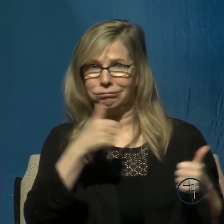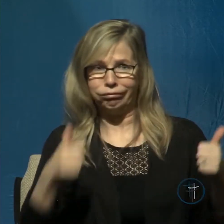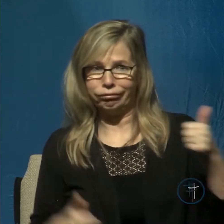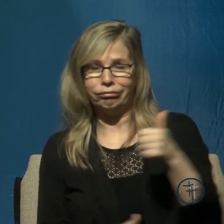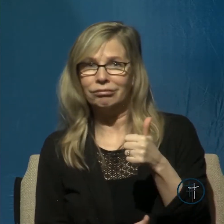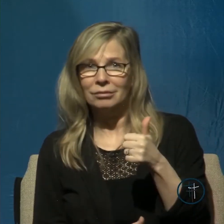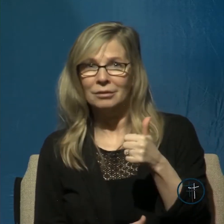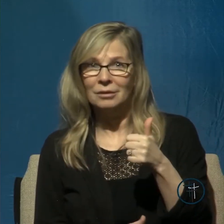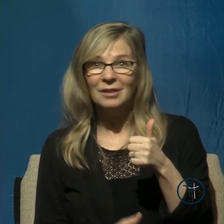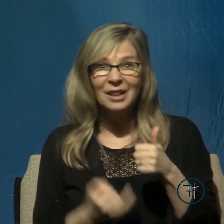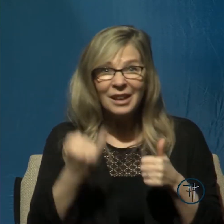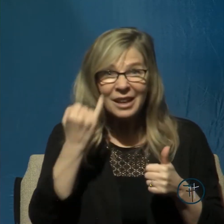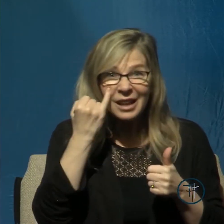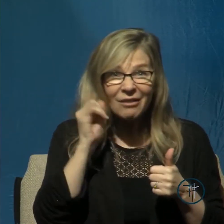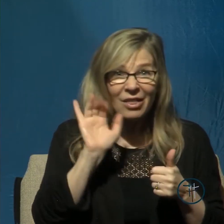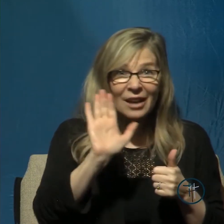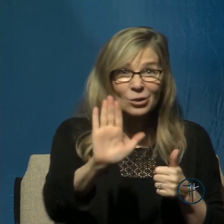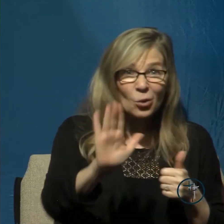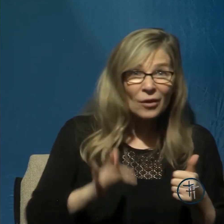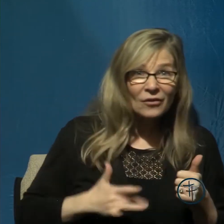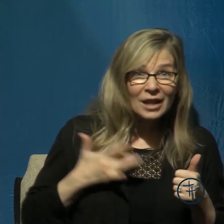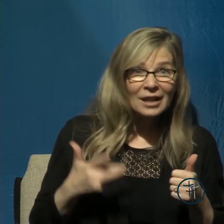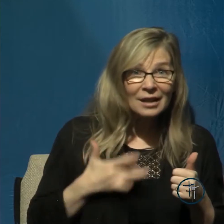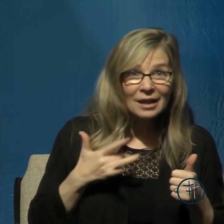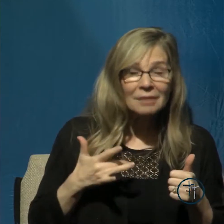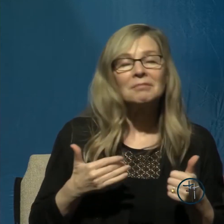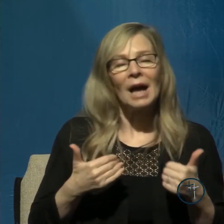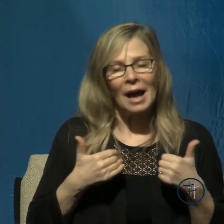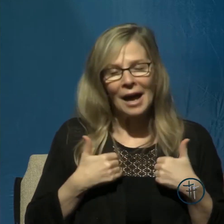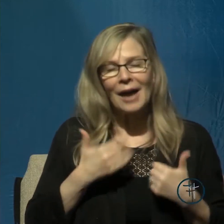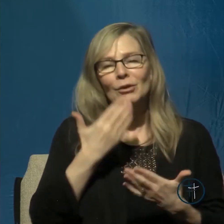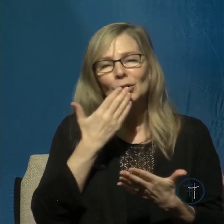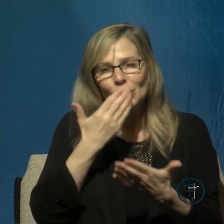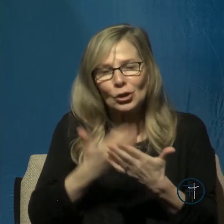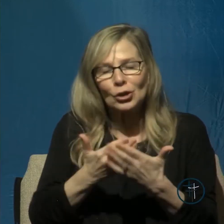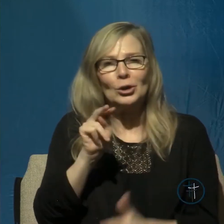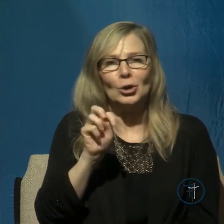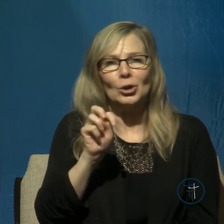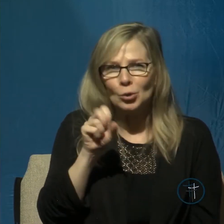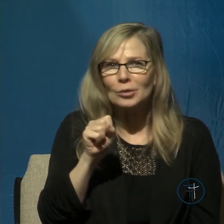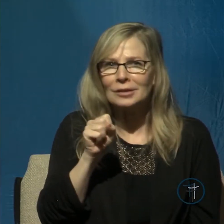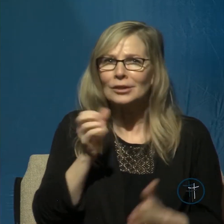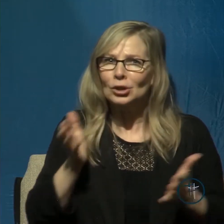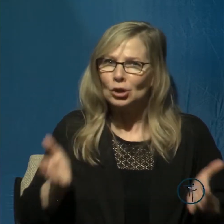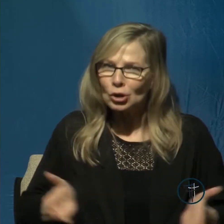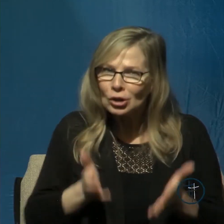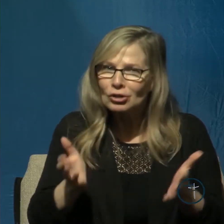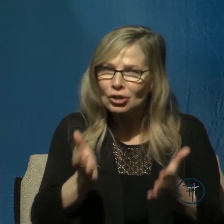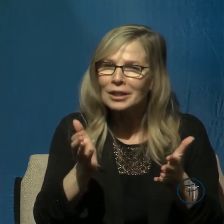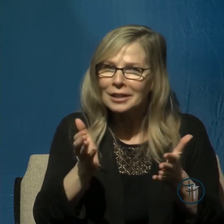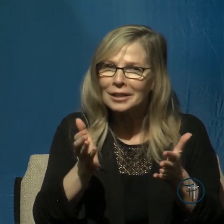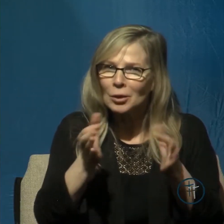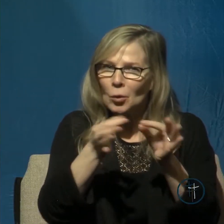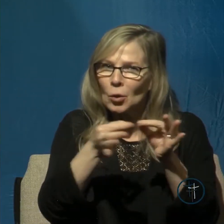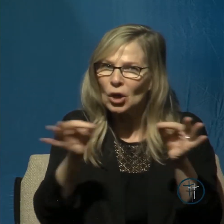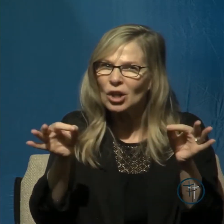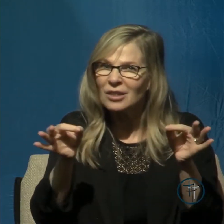feel. Then I do have some very good news for you. I have some very encouraging words for you. You and David are really not that very